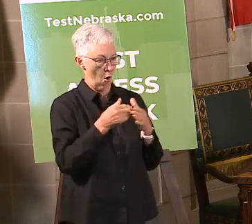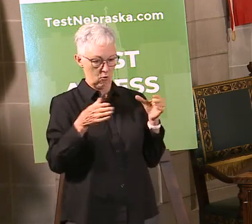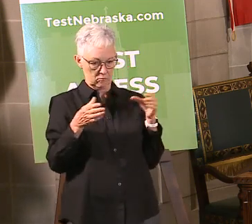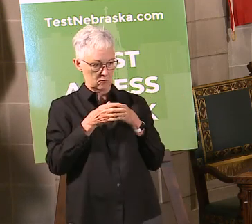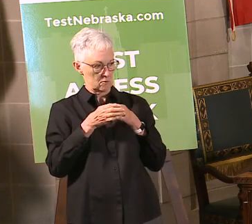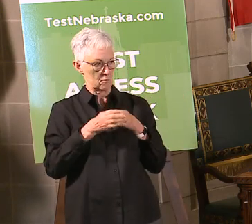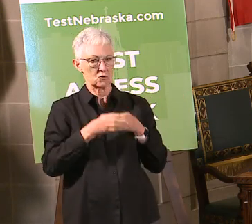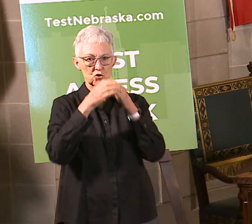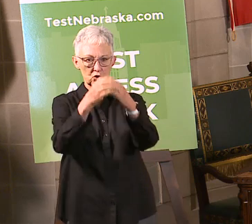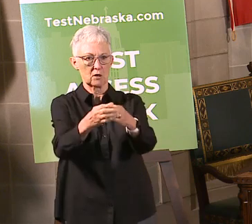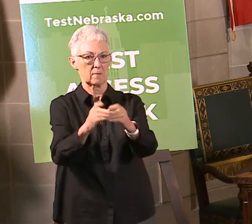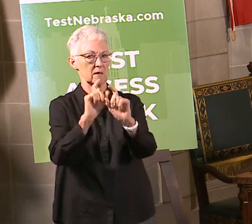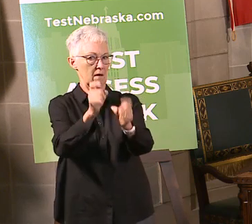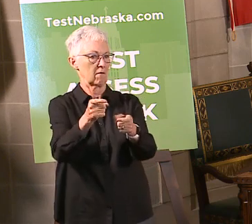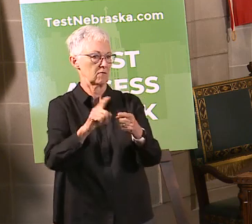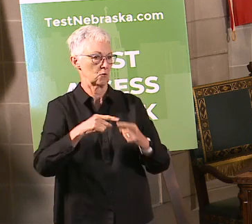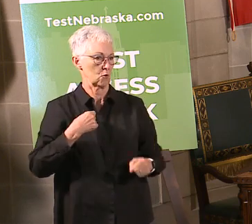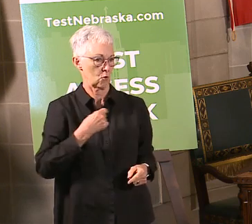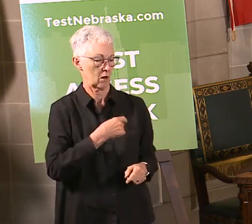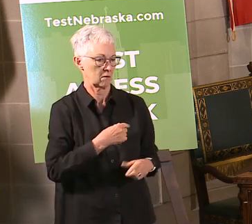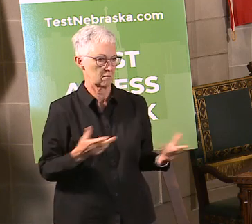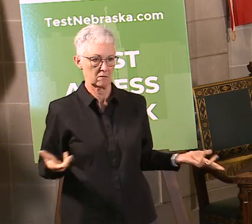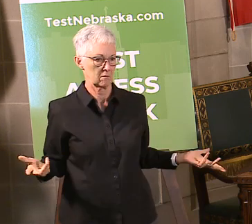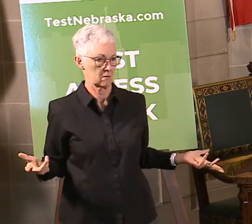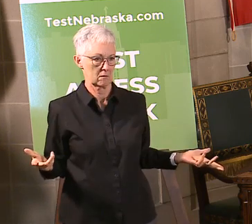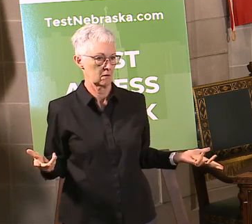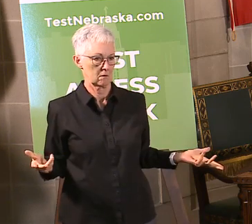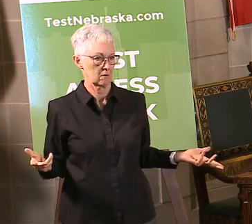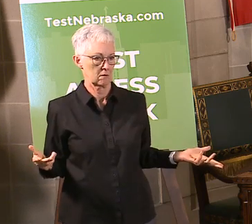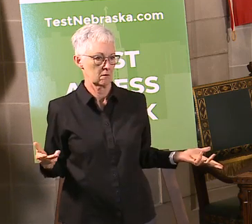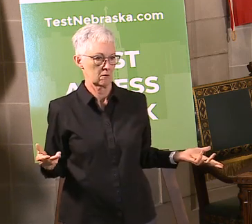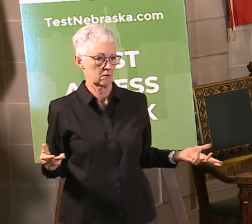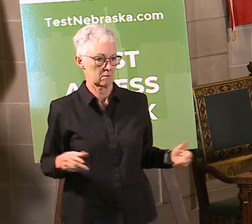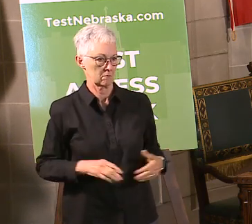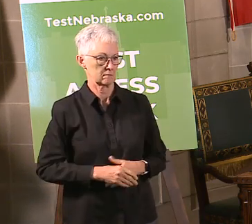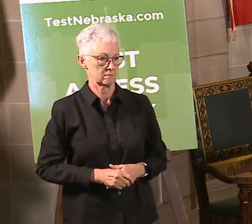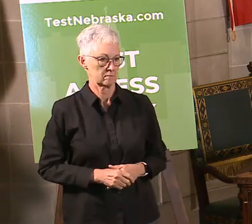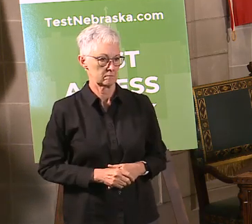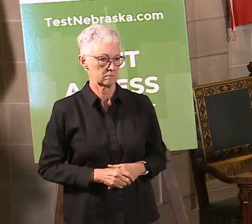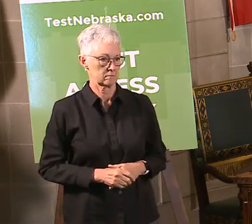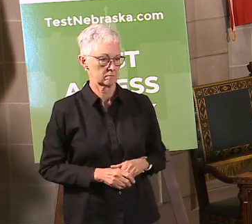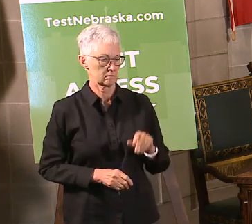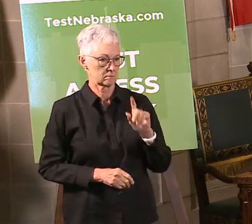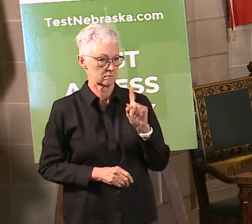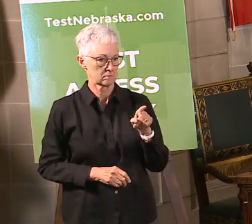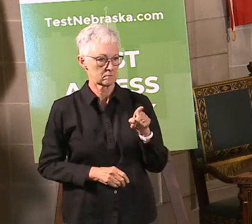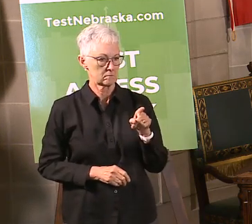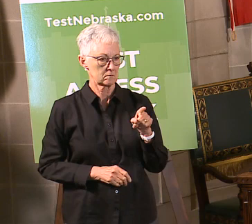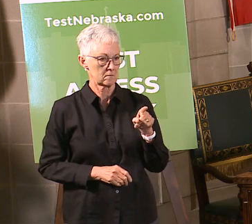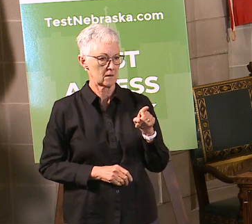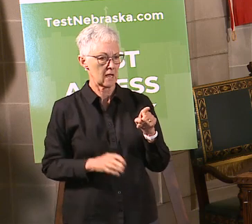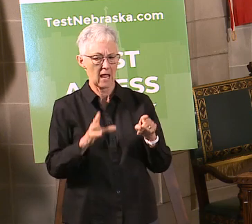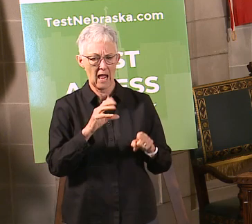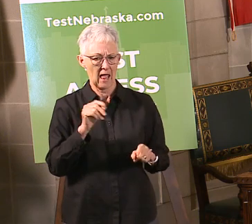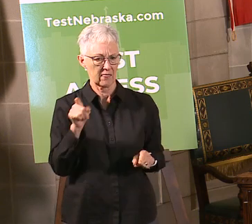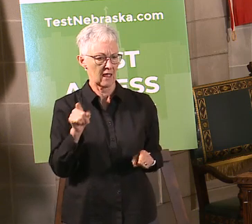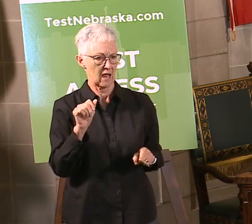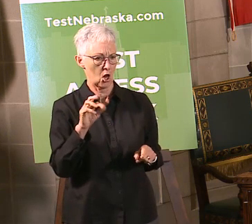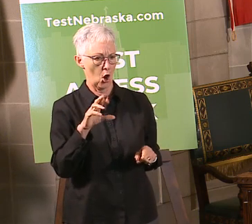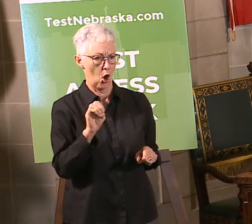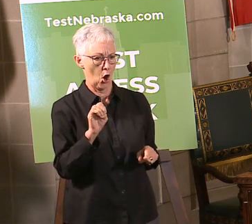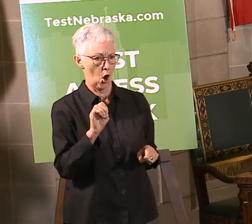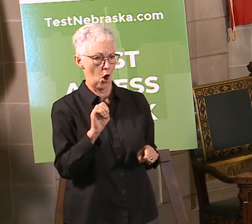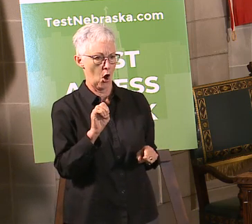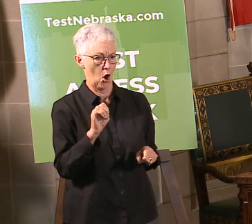got back last week. That's a good thing. We should want more testing. Chris, they were concerned about the accuracy of testing, and it does look like the positive